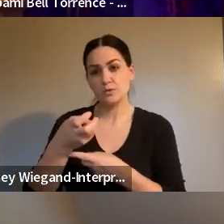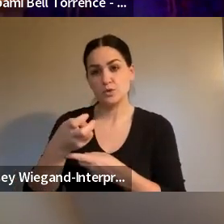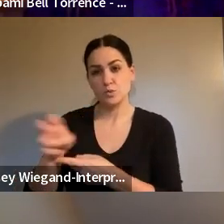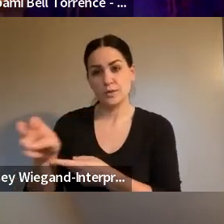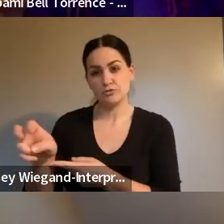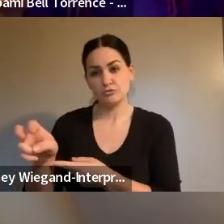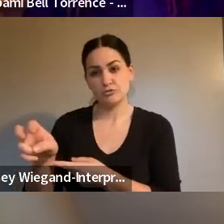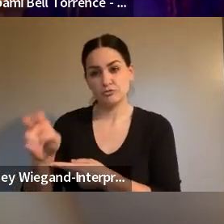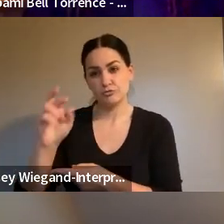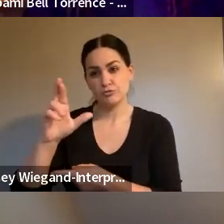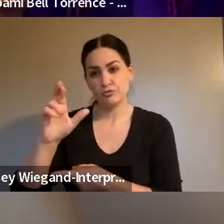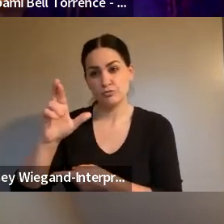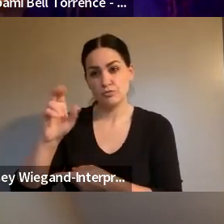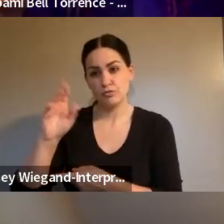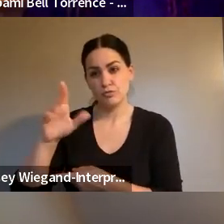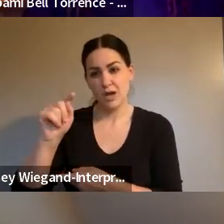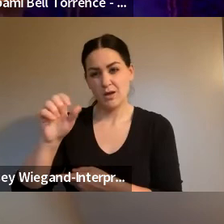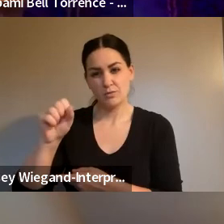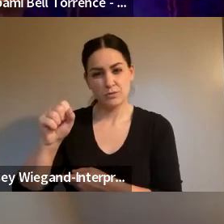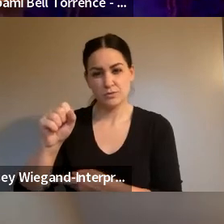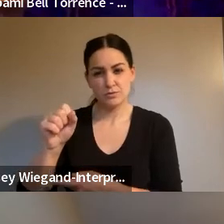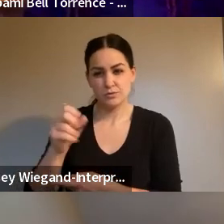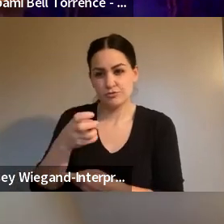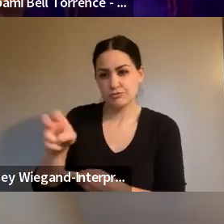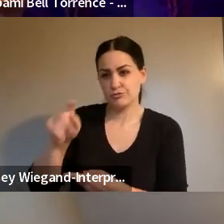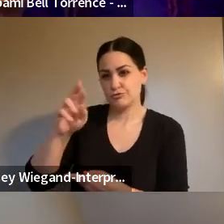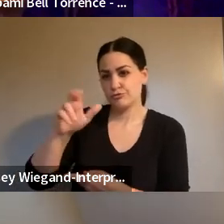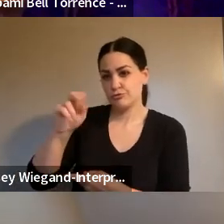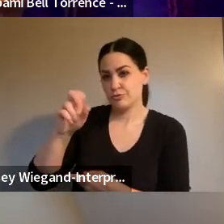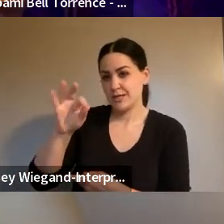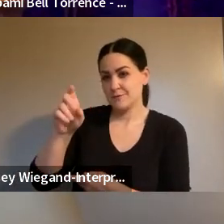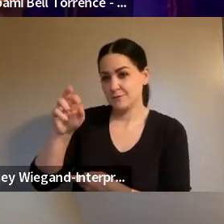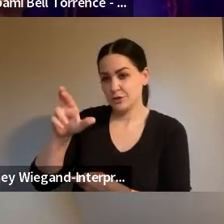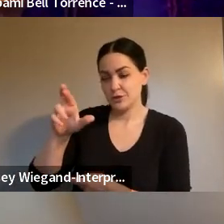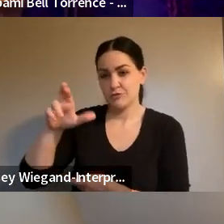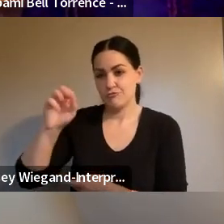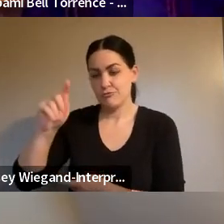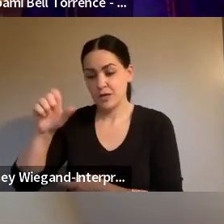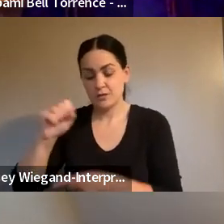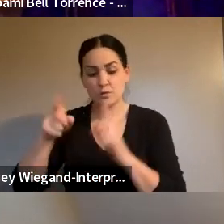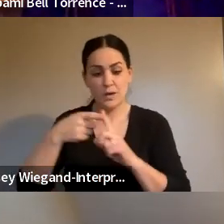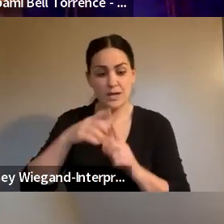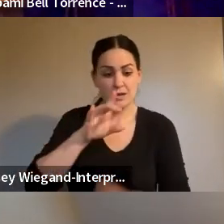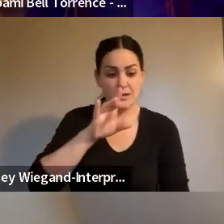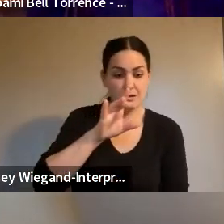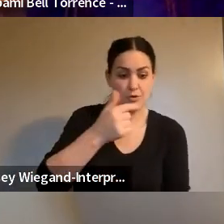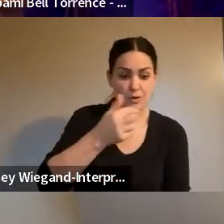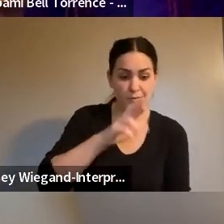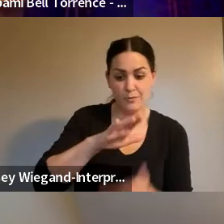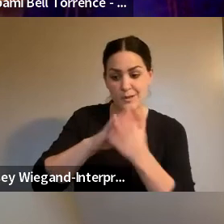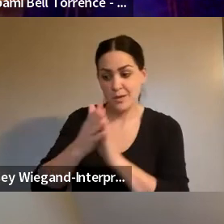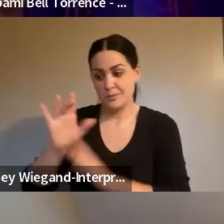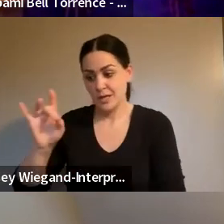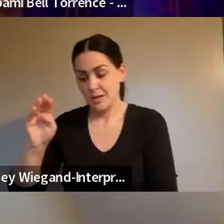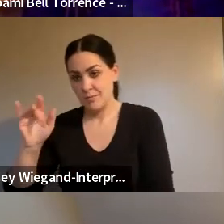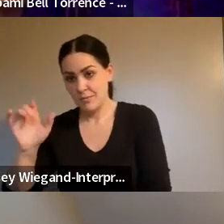transfer routes. I don't know what they're called. When the Grand River becomes the eight mile at a certain point and when the Hamilton becomes the fourth bus at